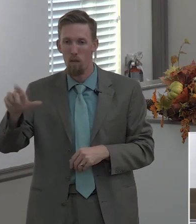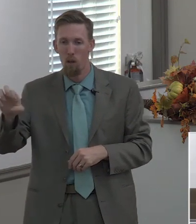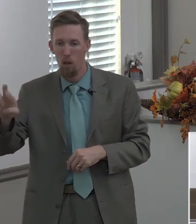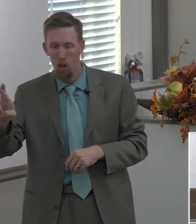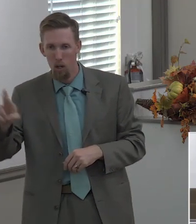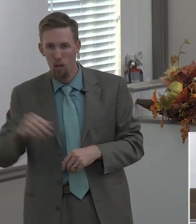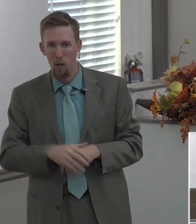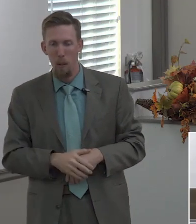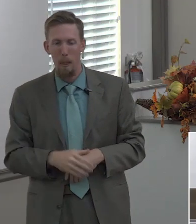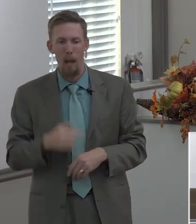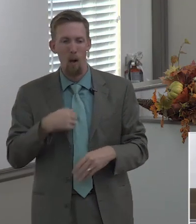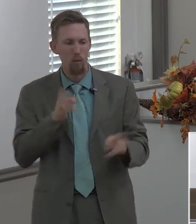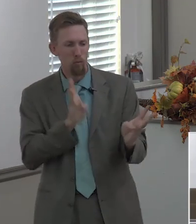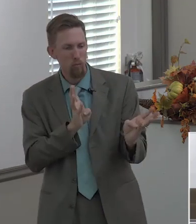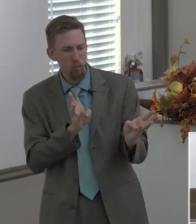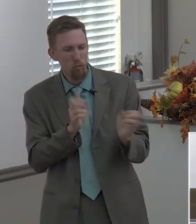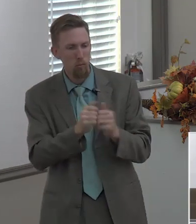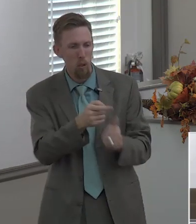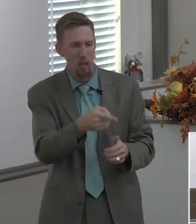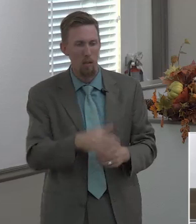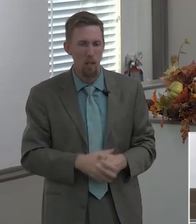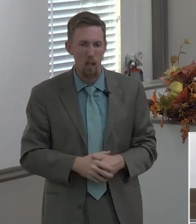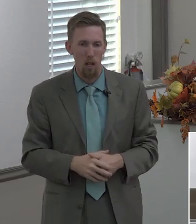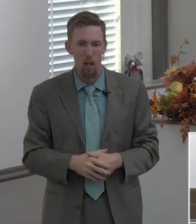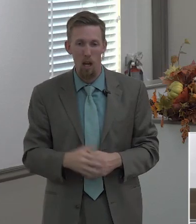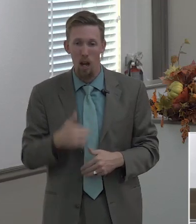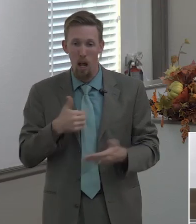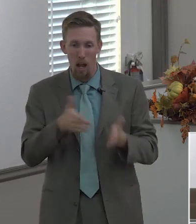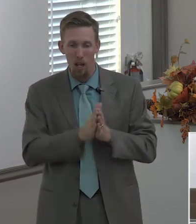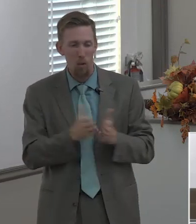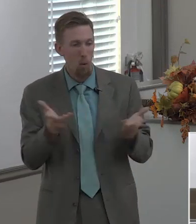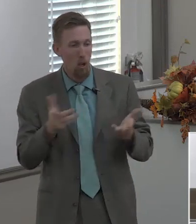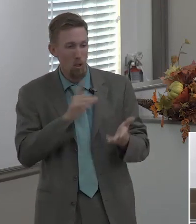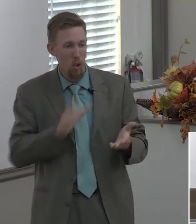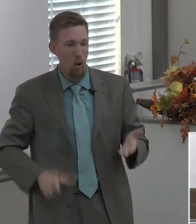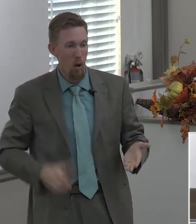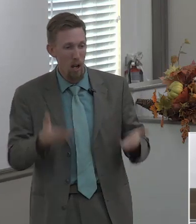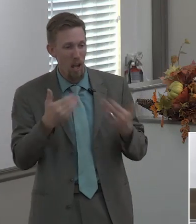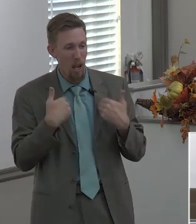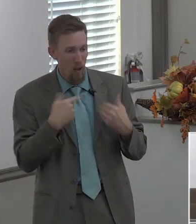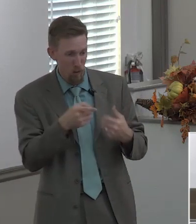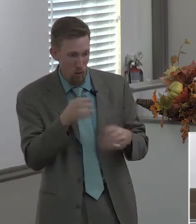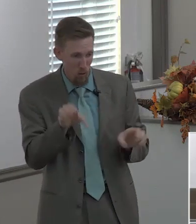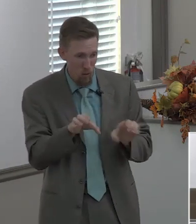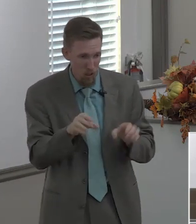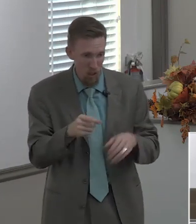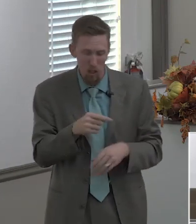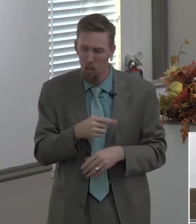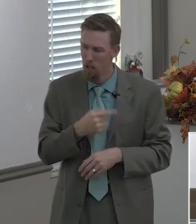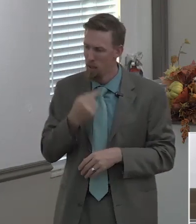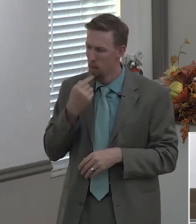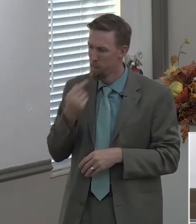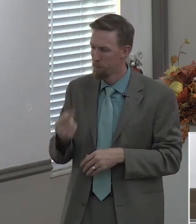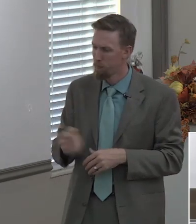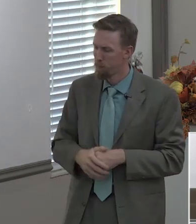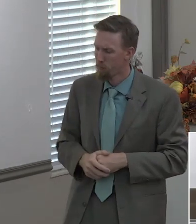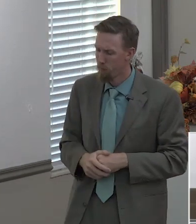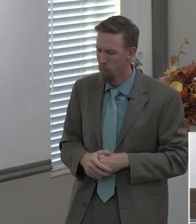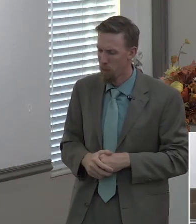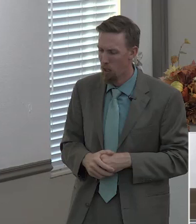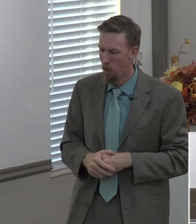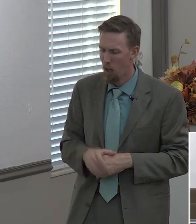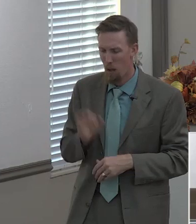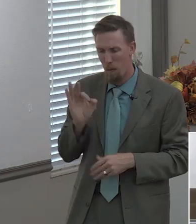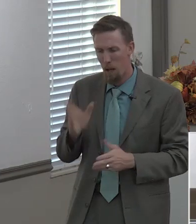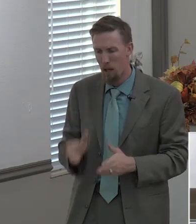i was talking to josh one time and i asked him i said so josh what does the lord have you doing and he told me he said you know pastor he said